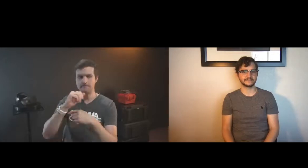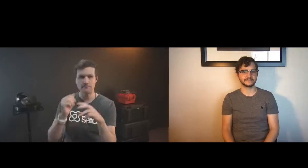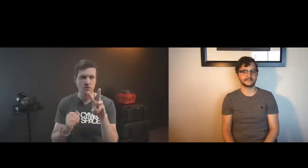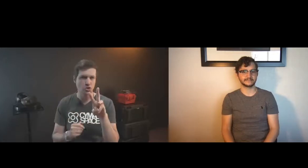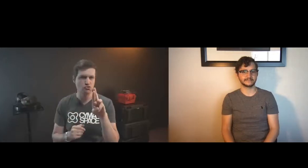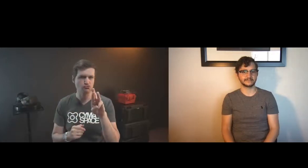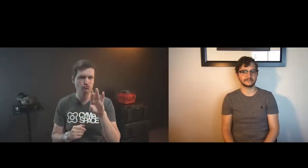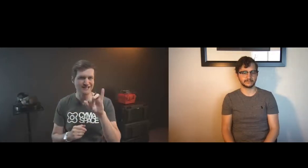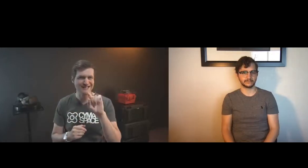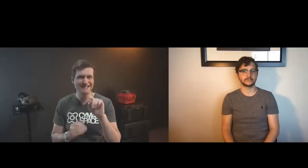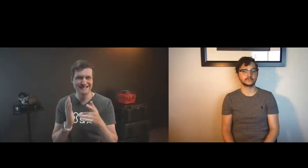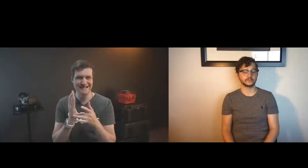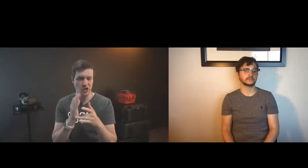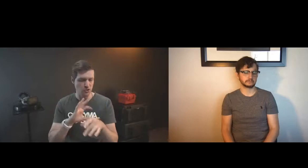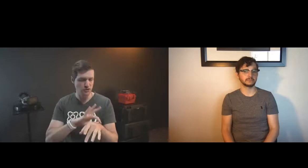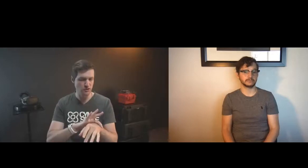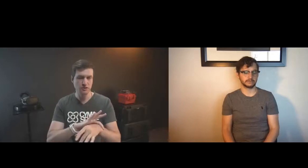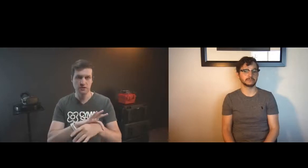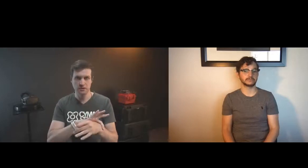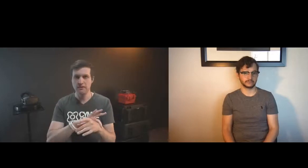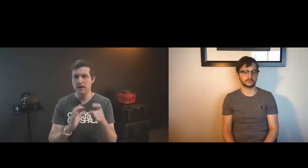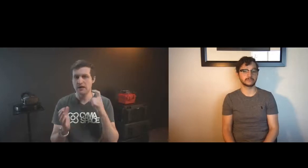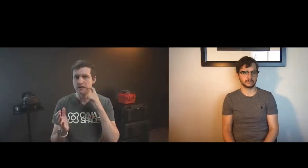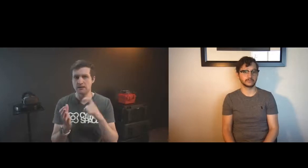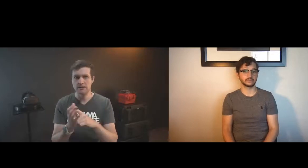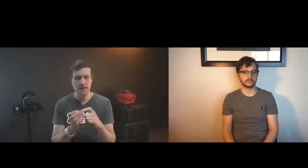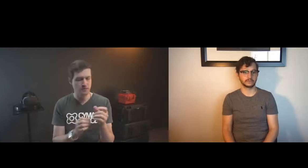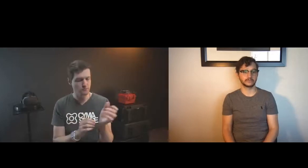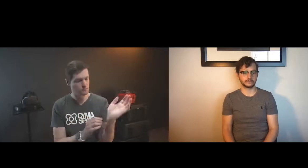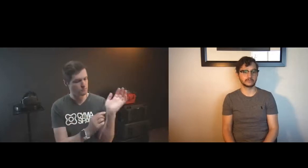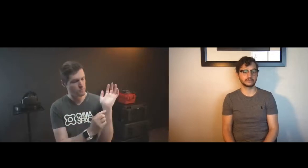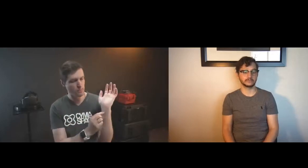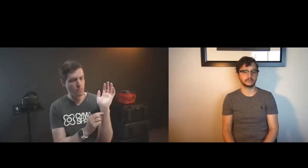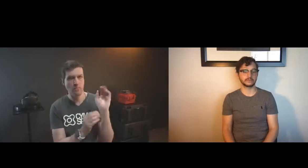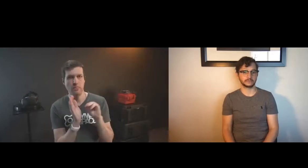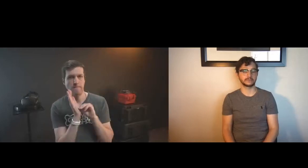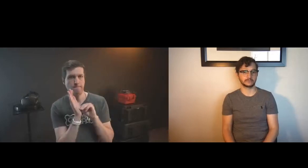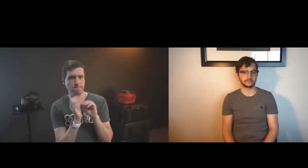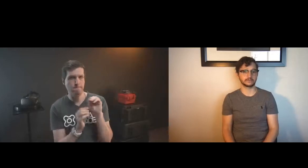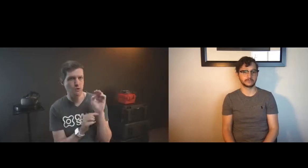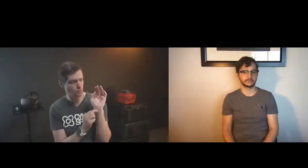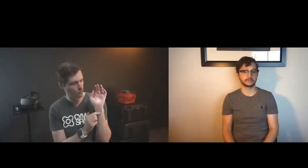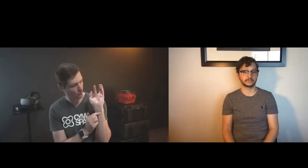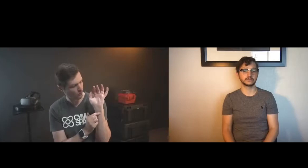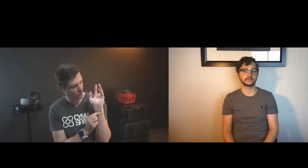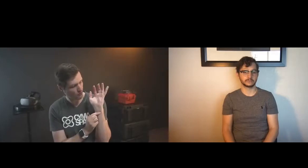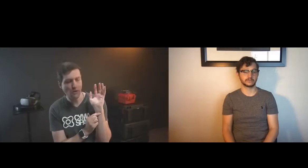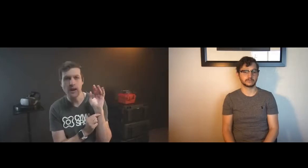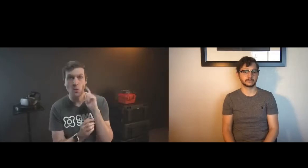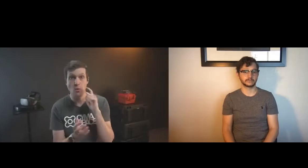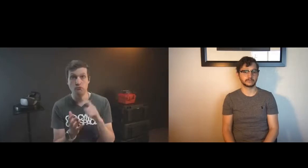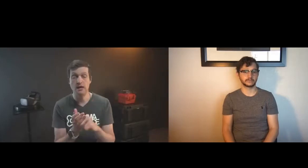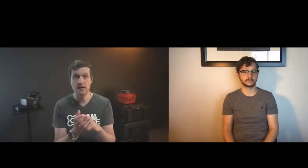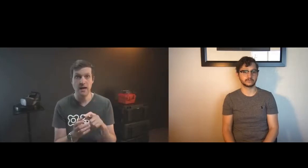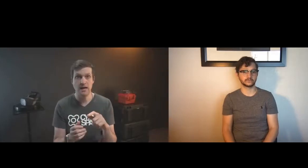i know there's some development i know a wrist technology they're not gloves to be able